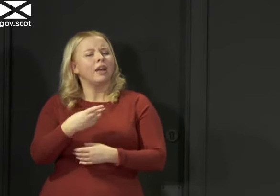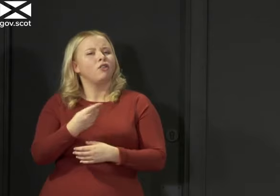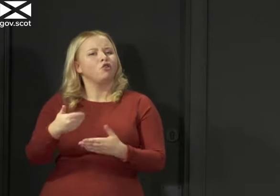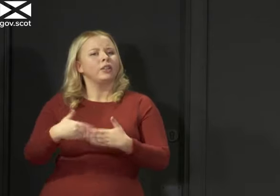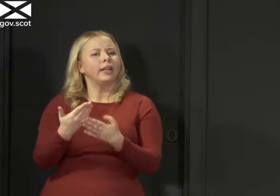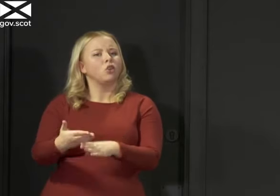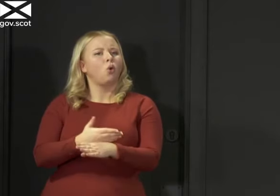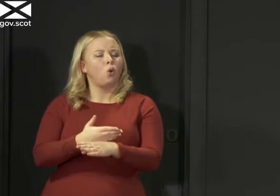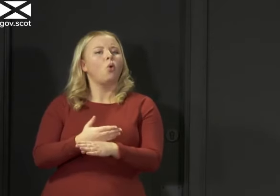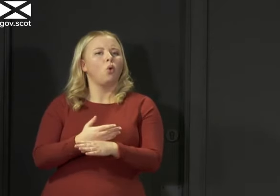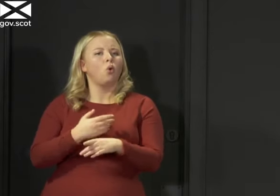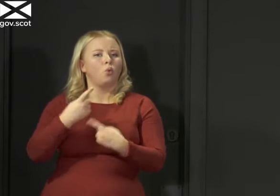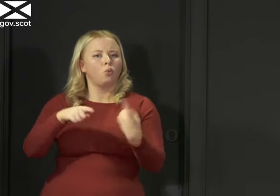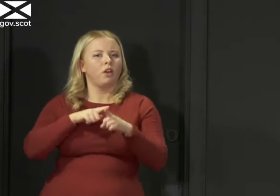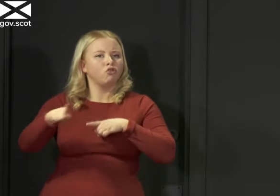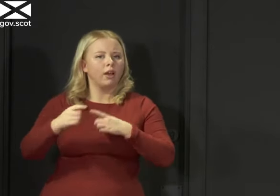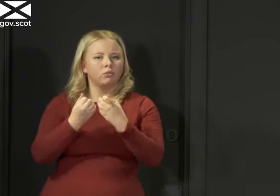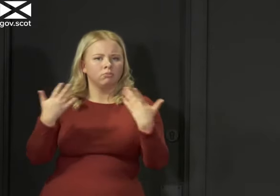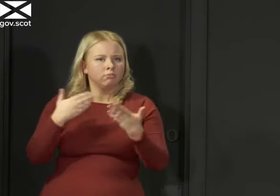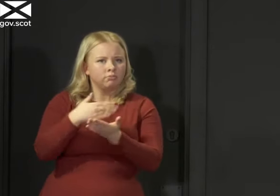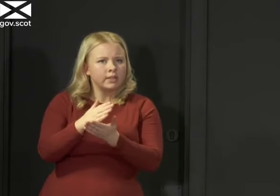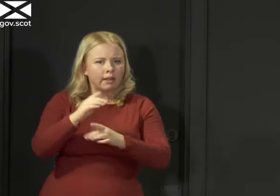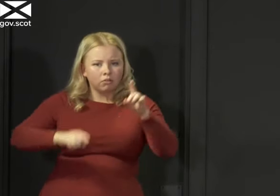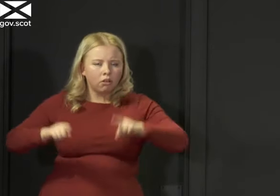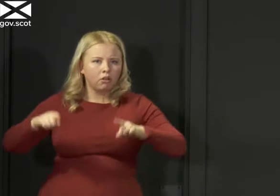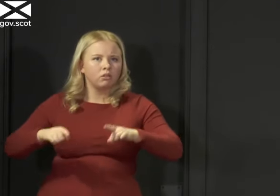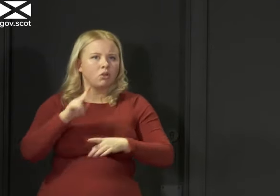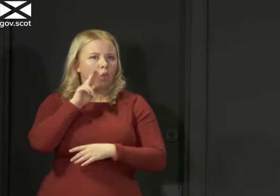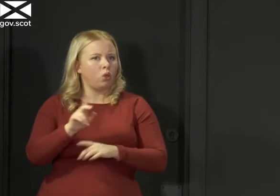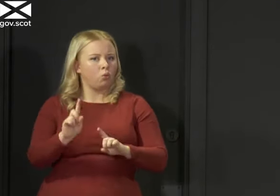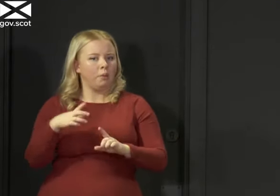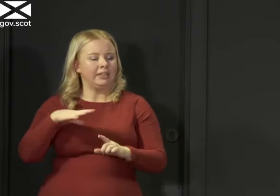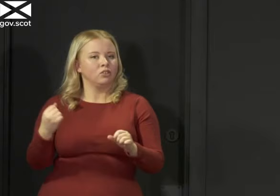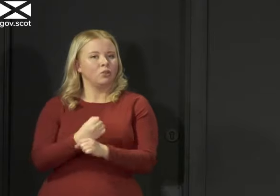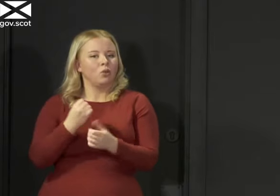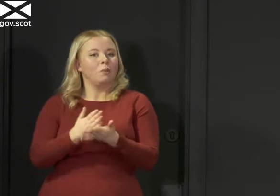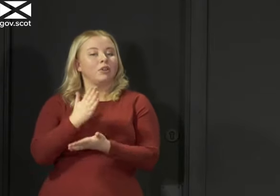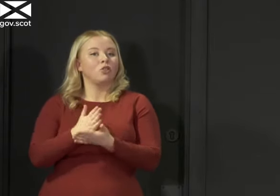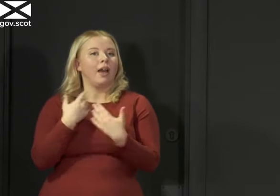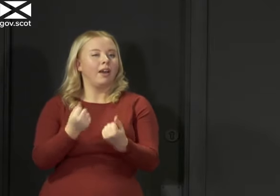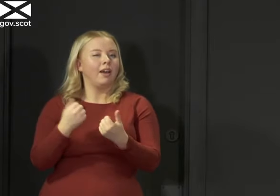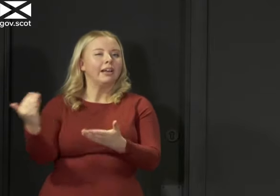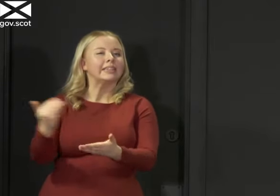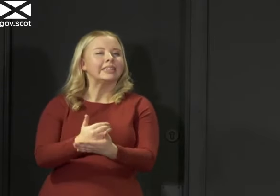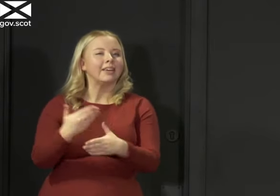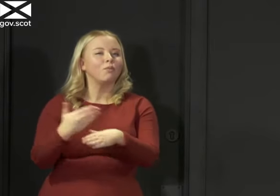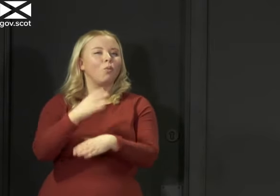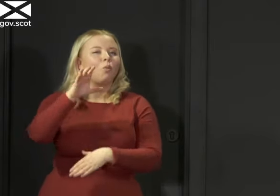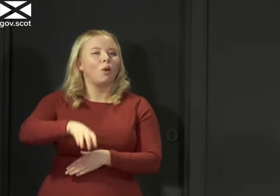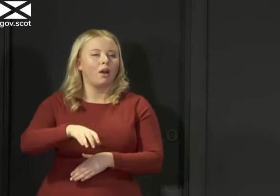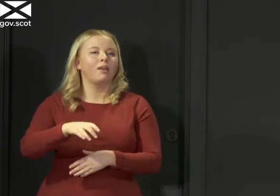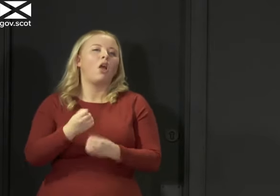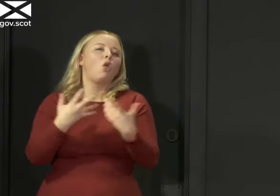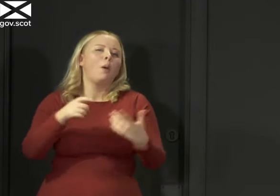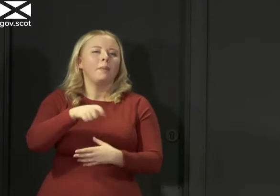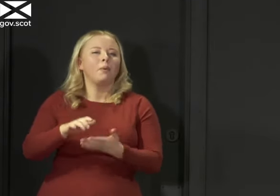across a whole range of different sectors looking at what we need to do to secure safe workplaces. Now, obviously for a lot of people that